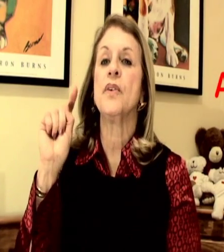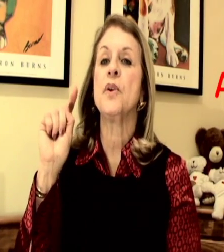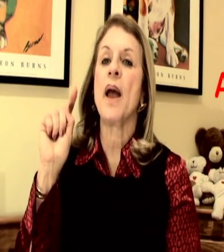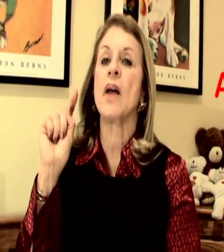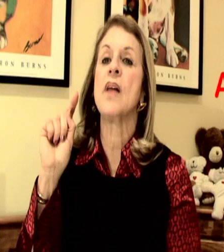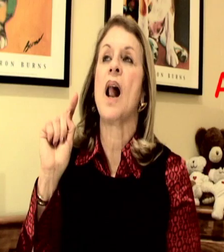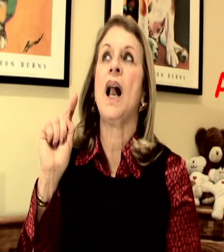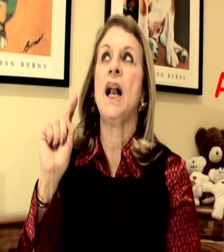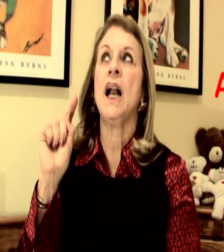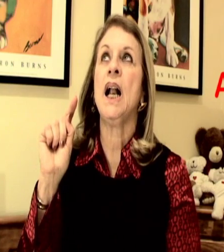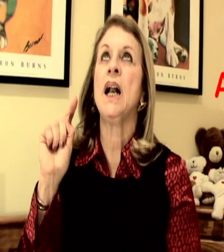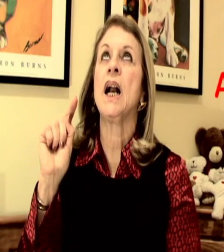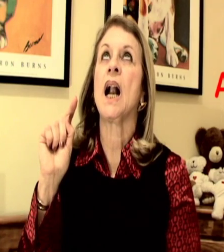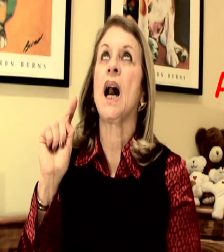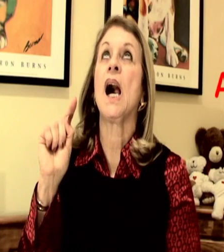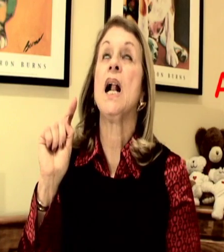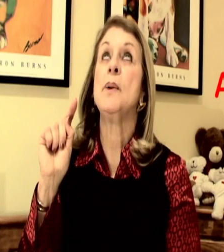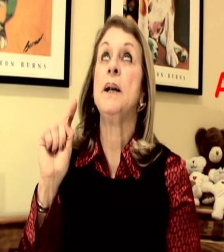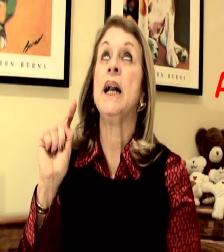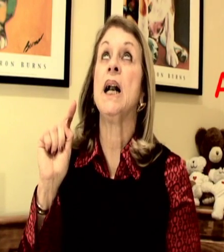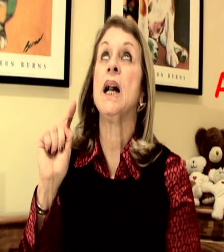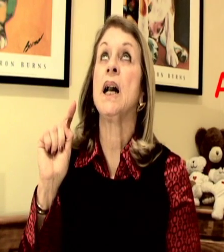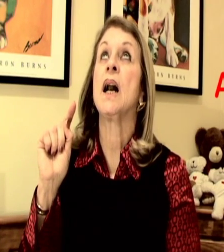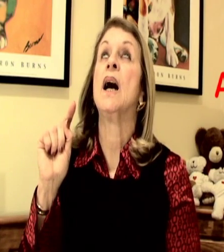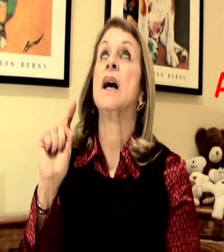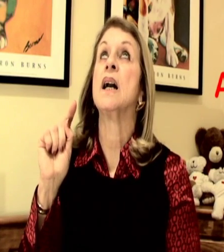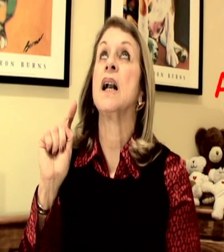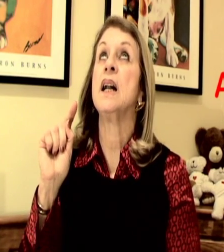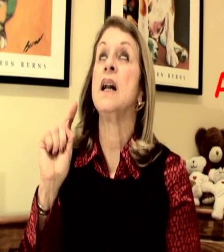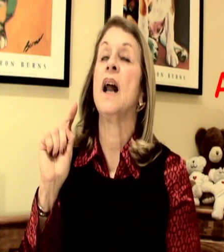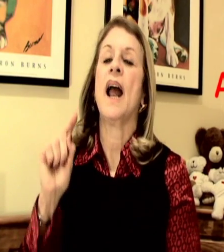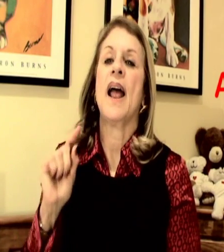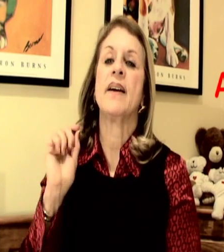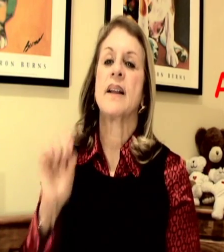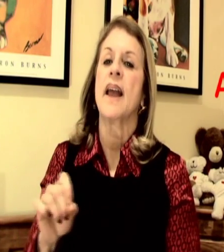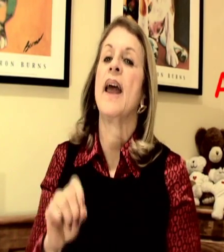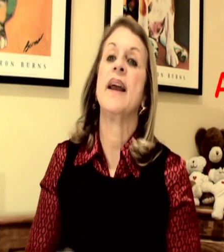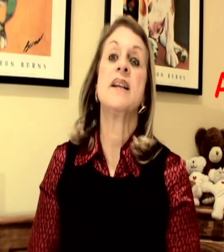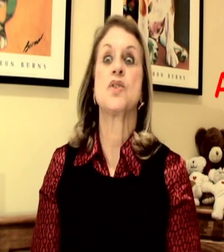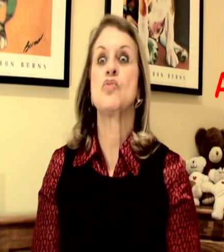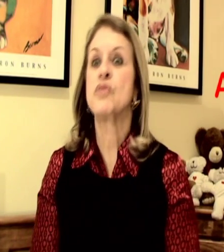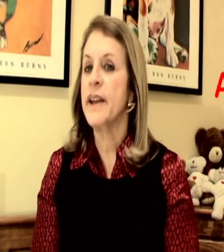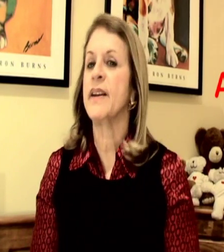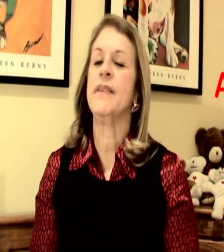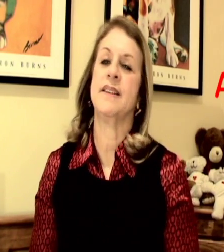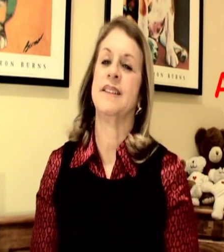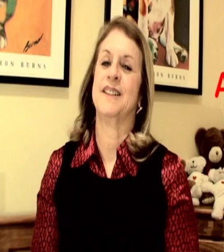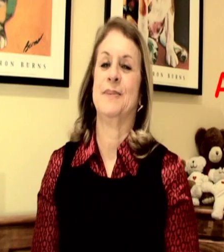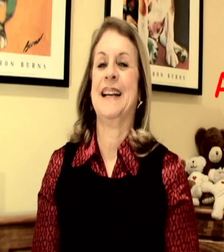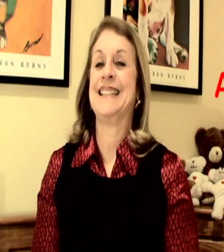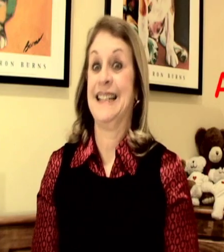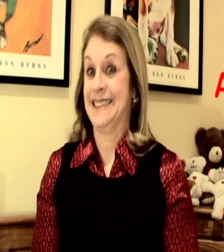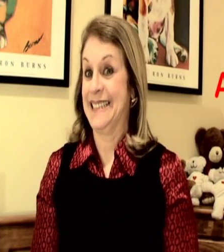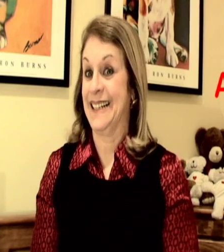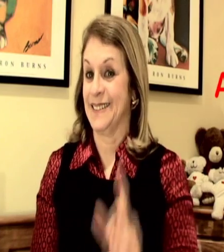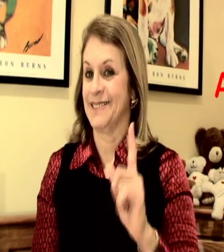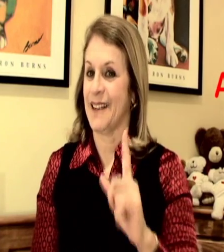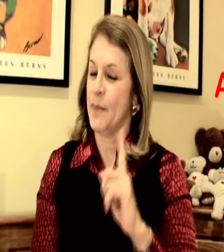of your mouth and it's really fun to do but it does tickle I'm